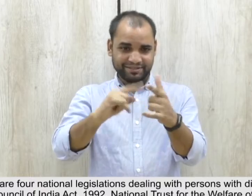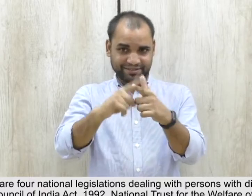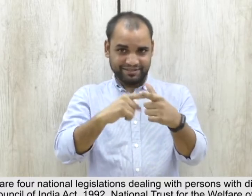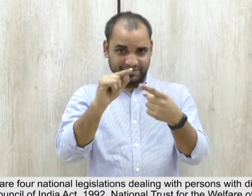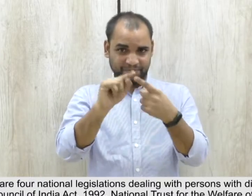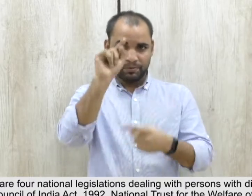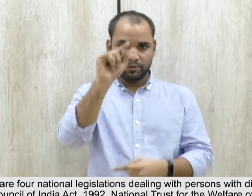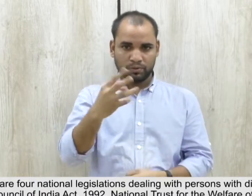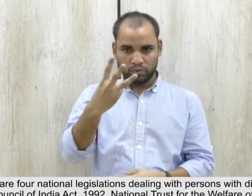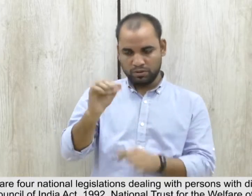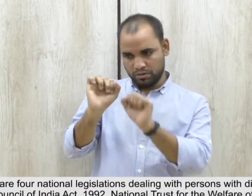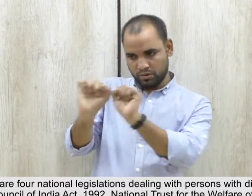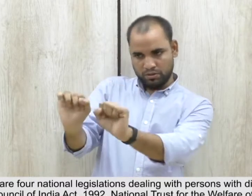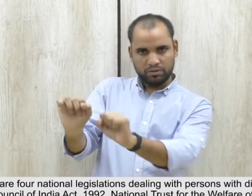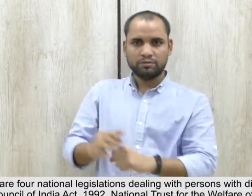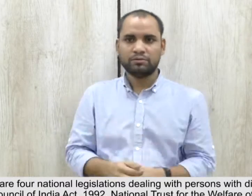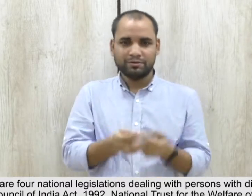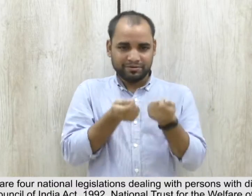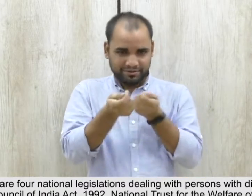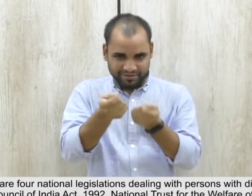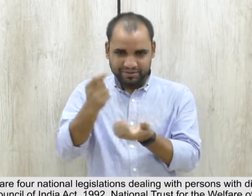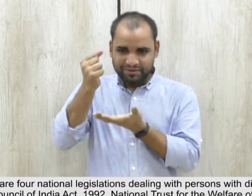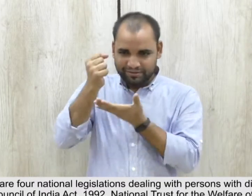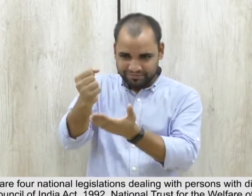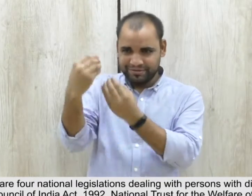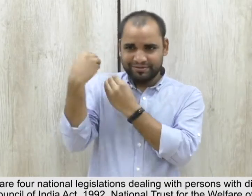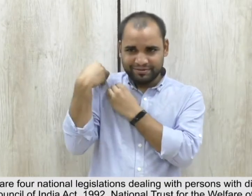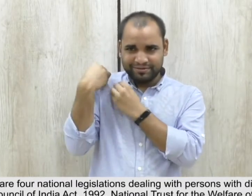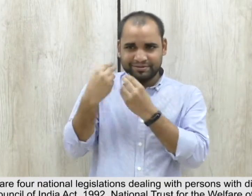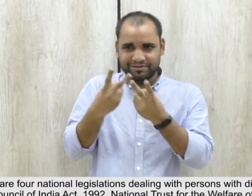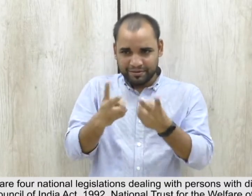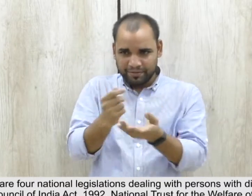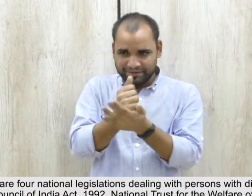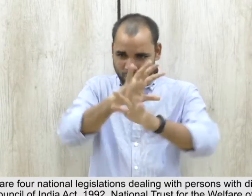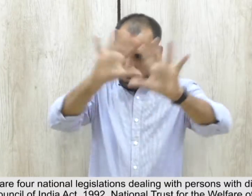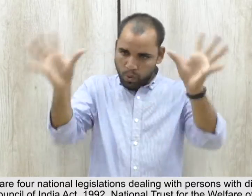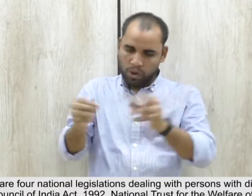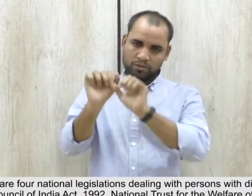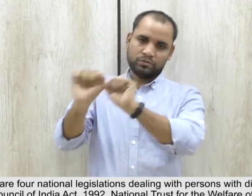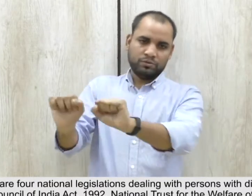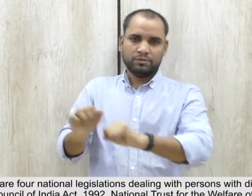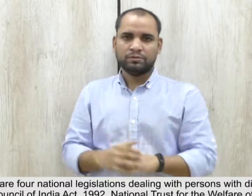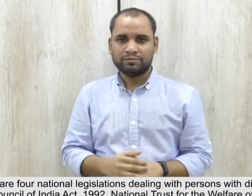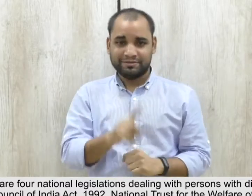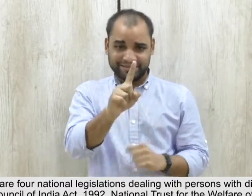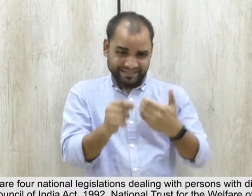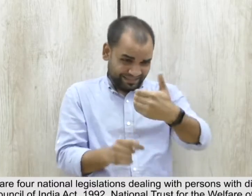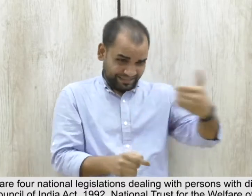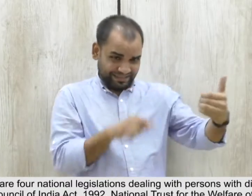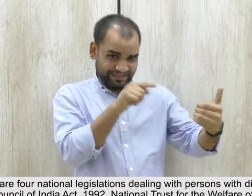disabilities Namely Rehabilitation Council of India Act 1992 National Trust for